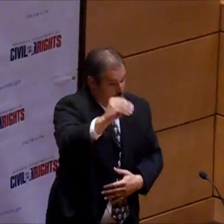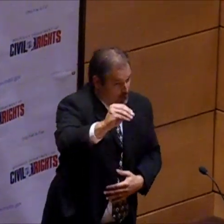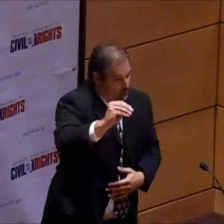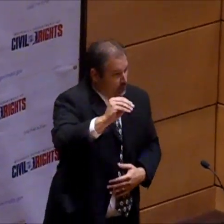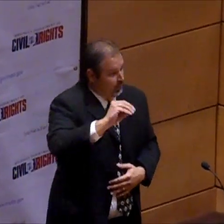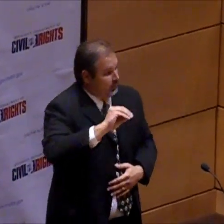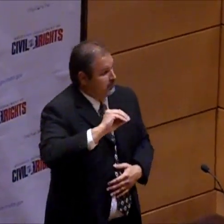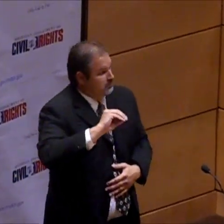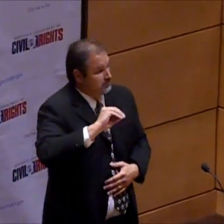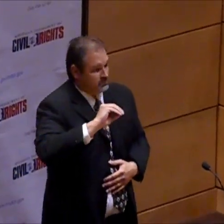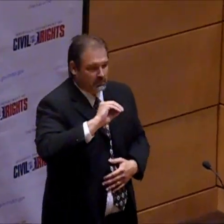Everywhere you go.